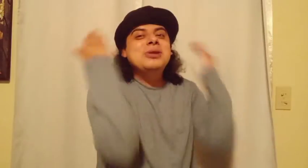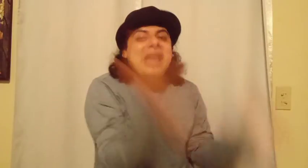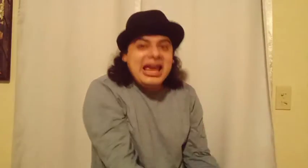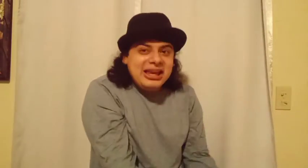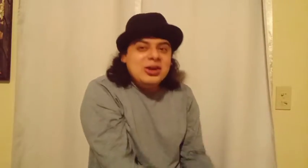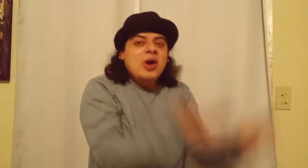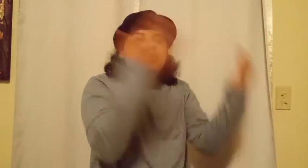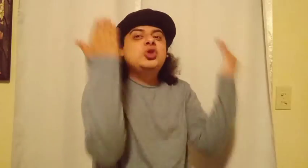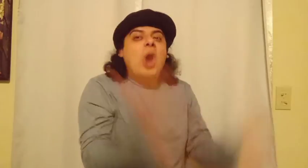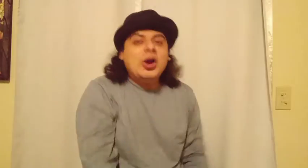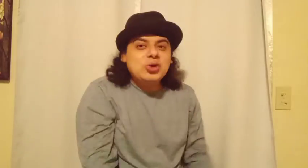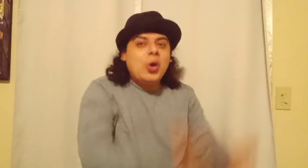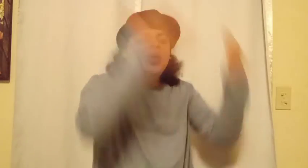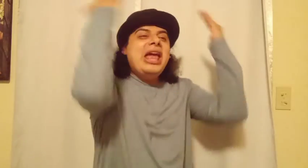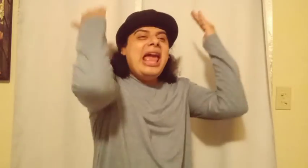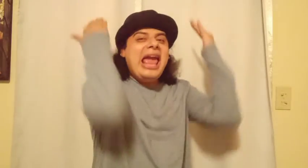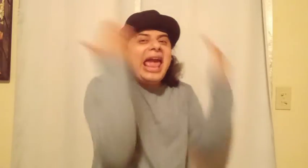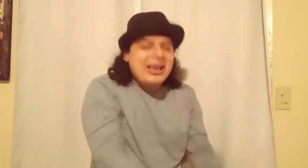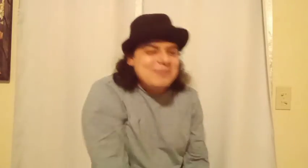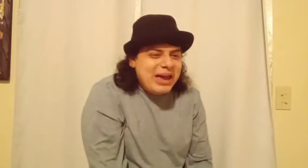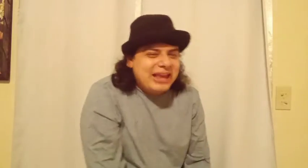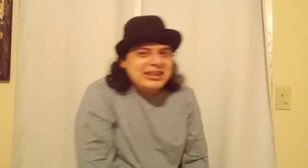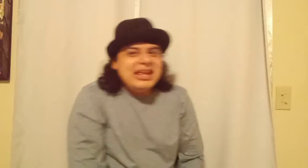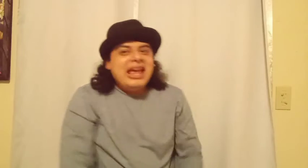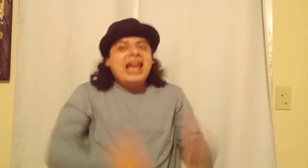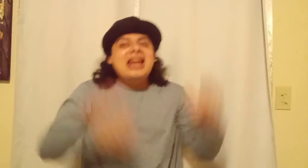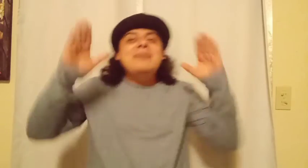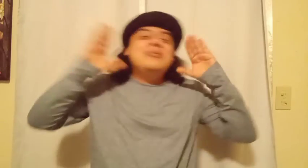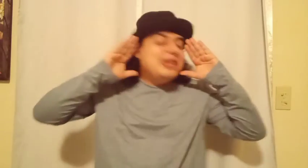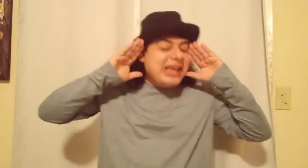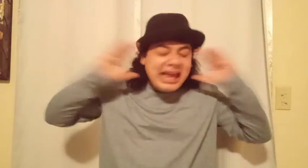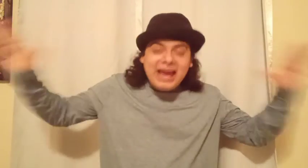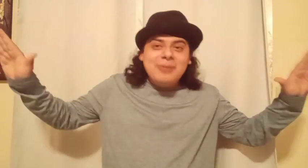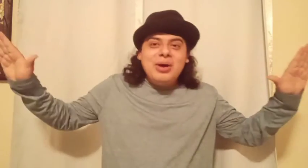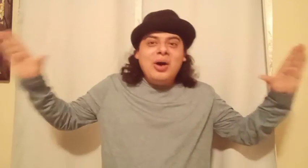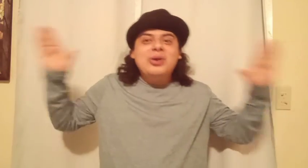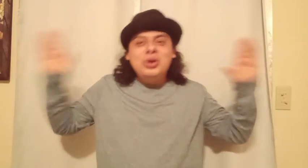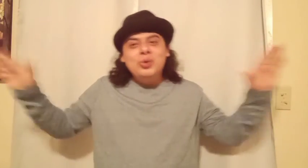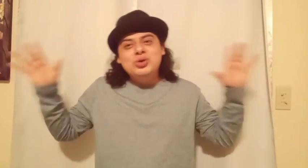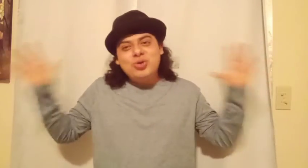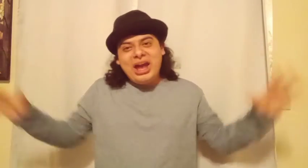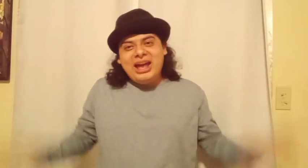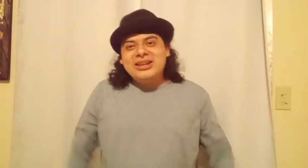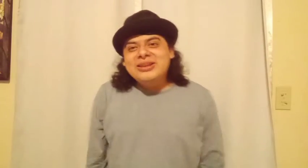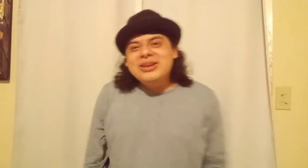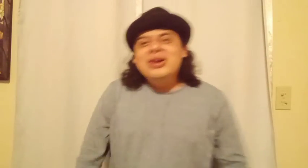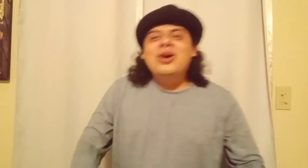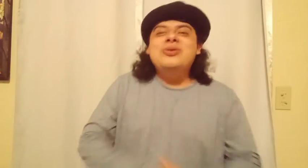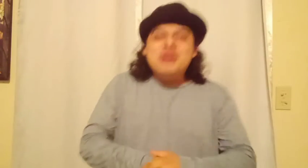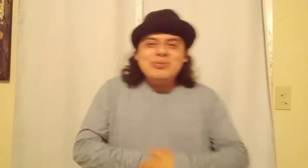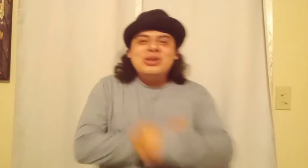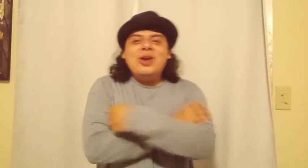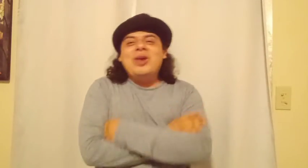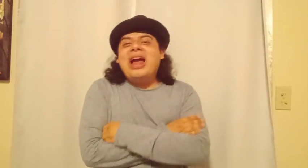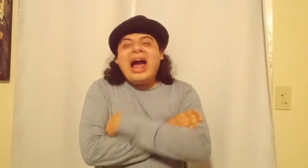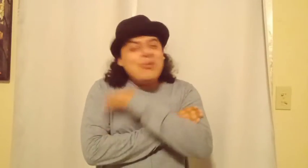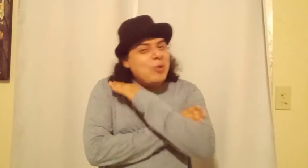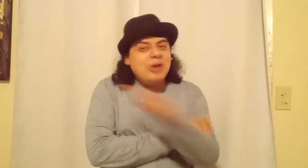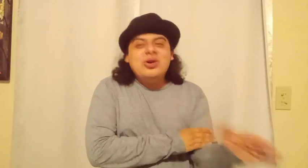playing Dr. Eggman. And I am a huge fan of Jim Carrey. I watch